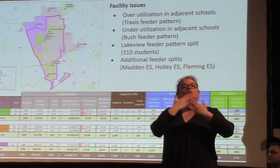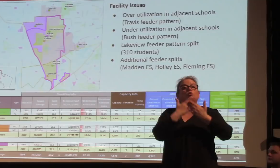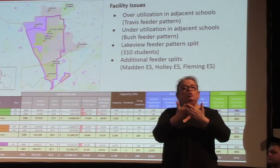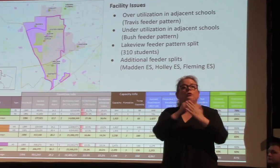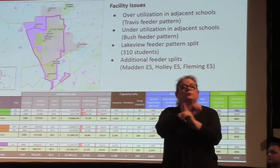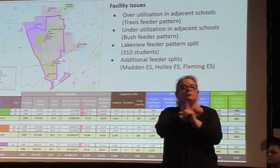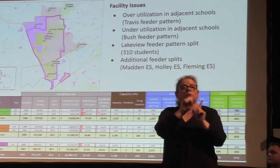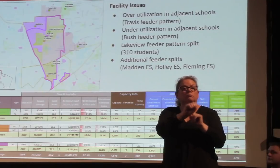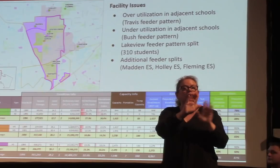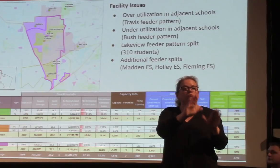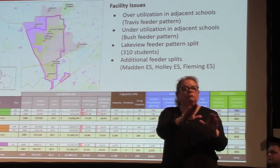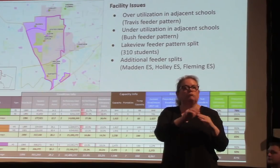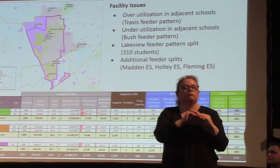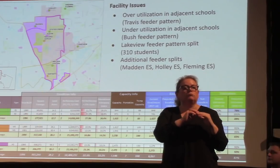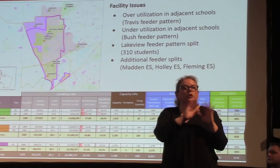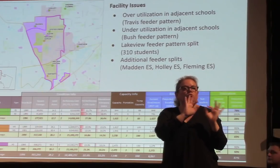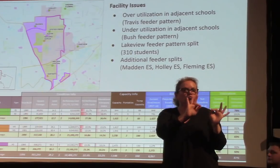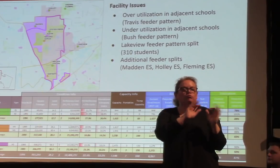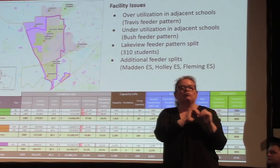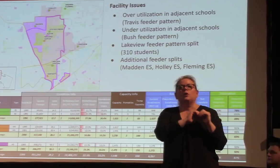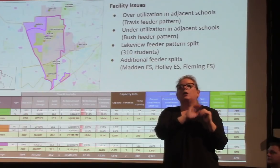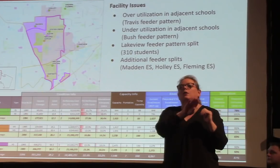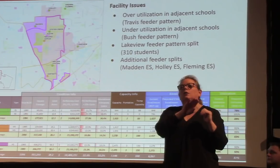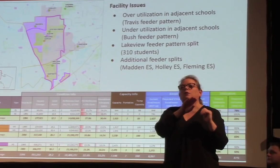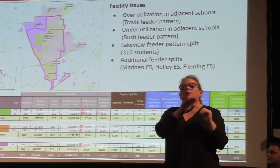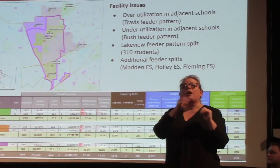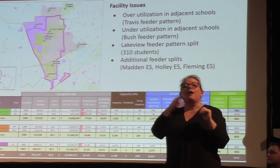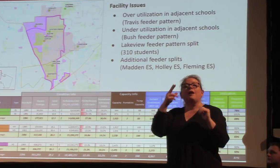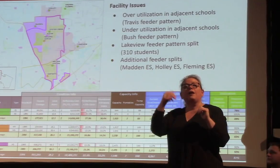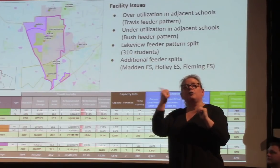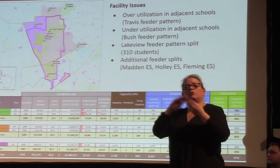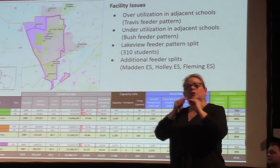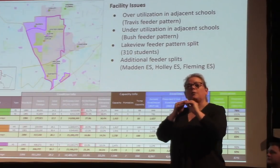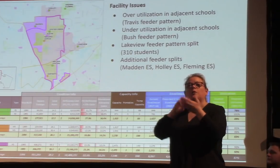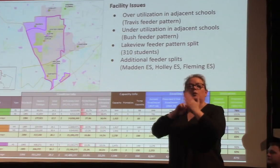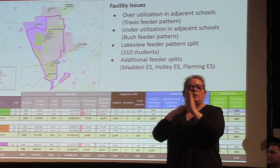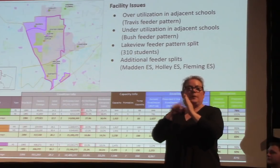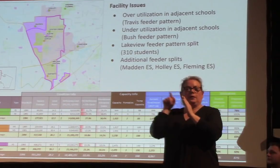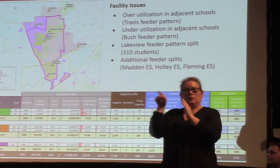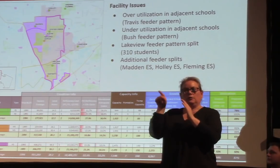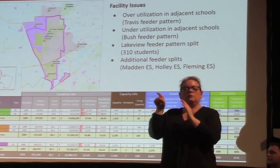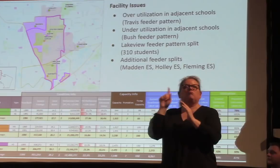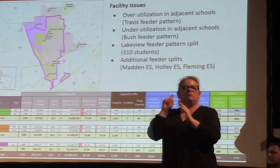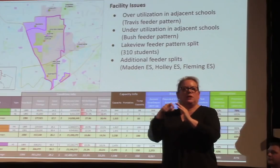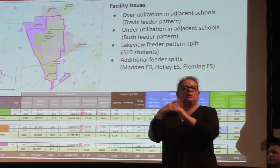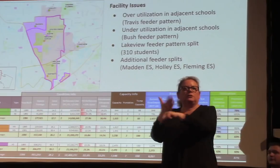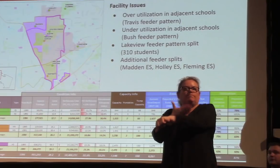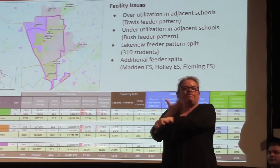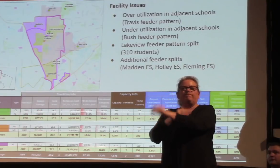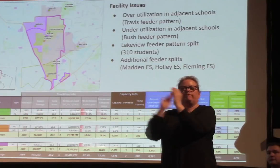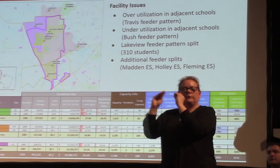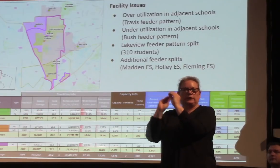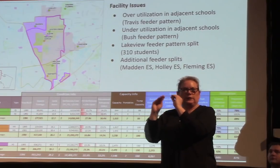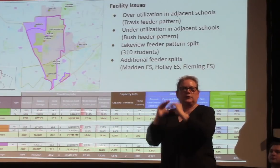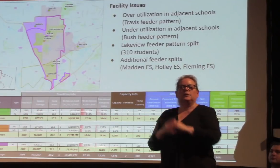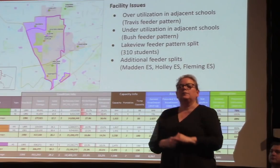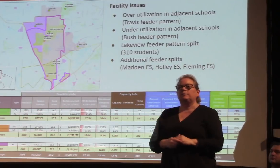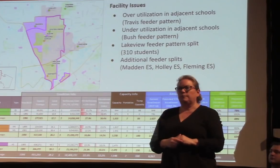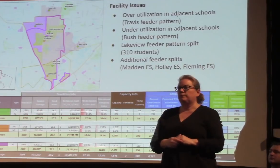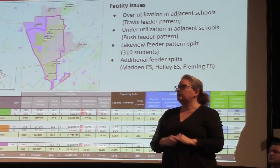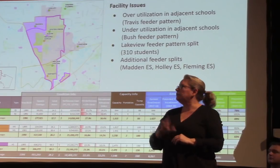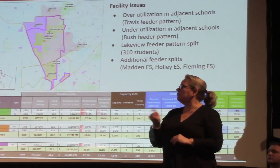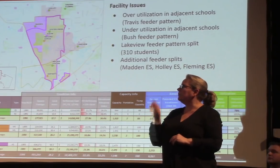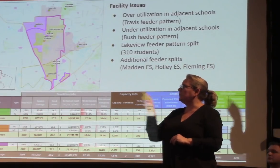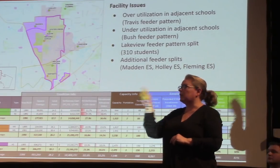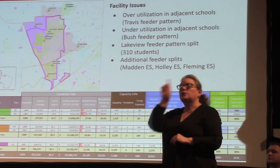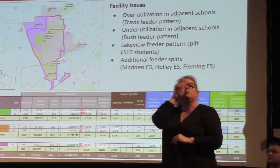our Educational Adequacy Index. And again, I want to be very clear that this is not any indication of performance of any of the schools. This is just how well a